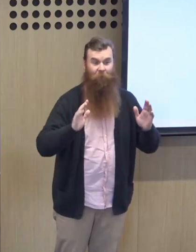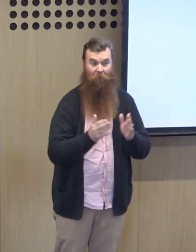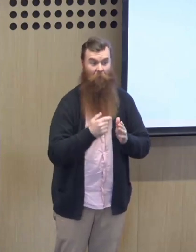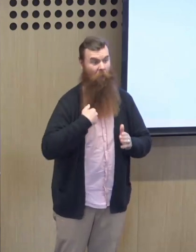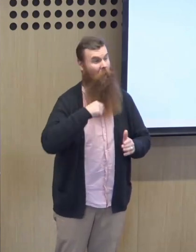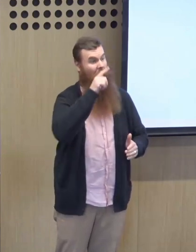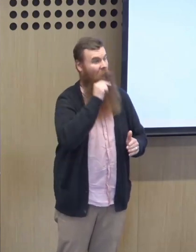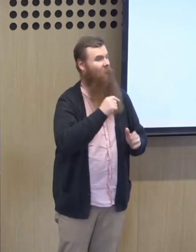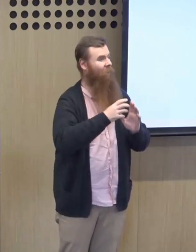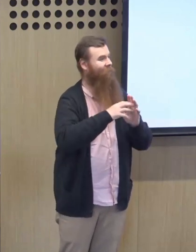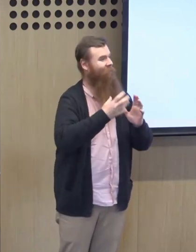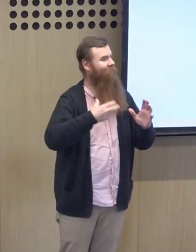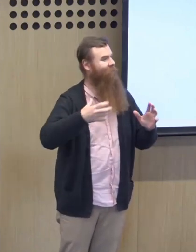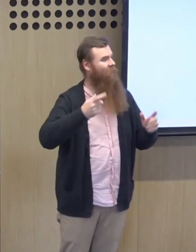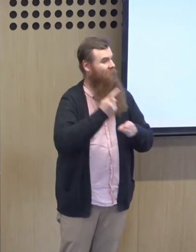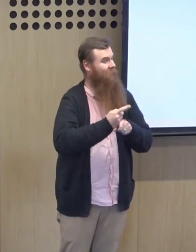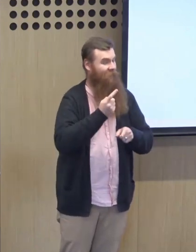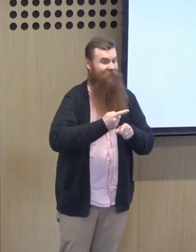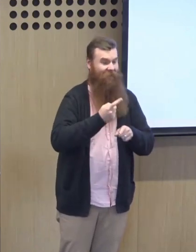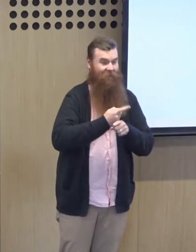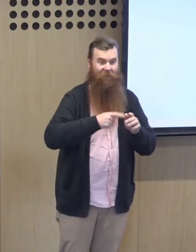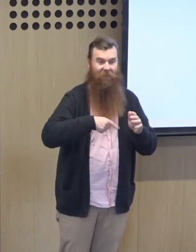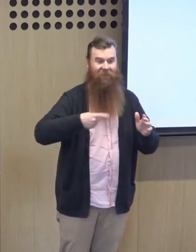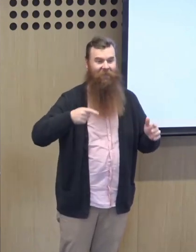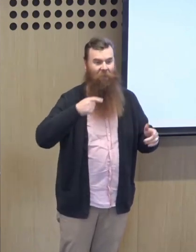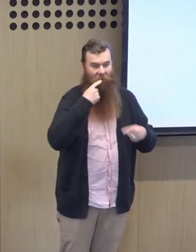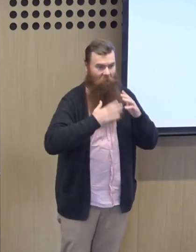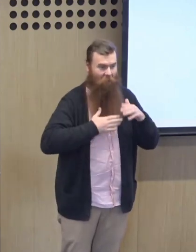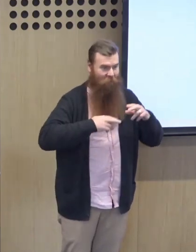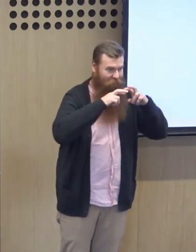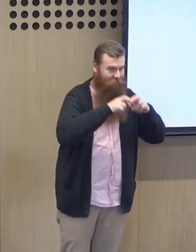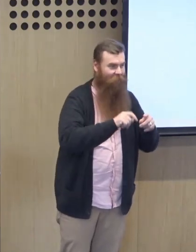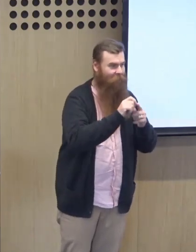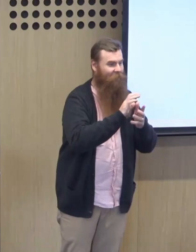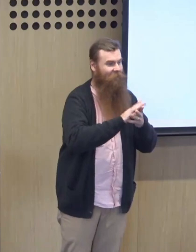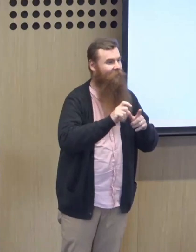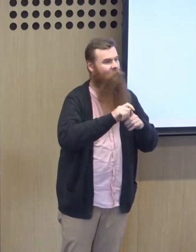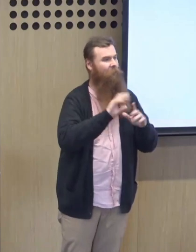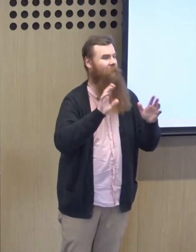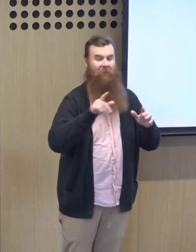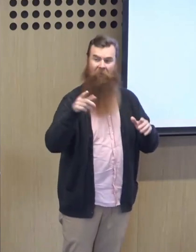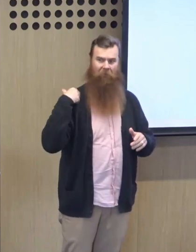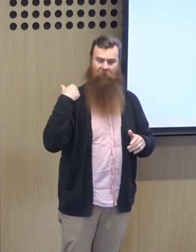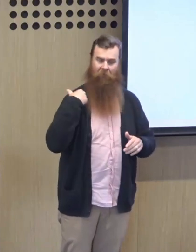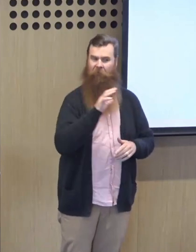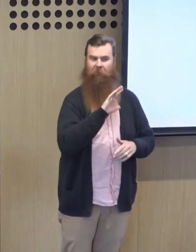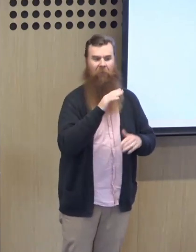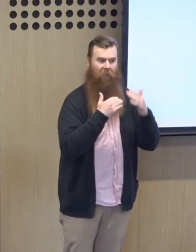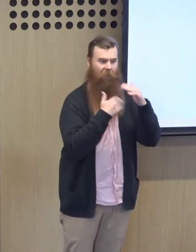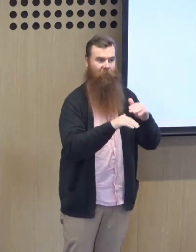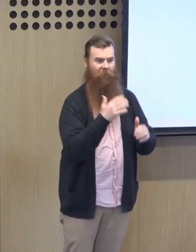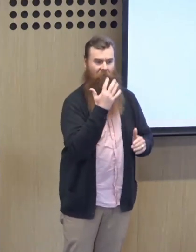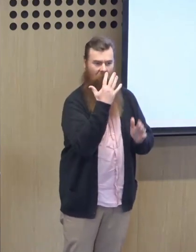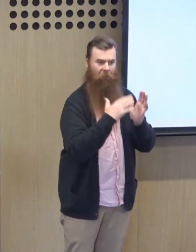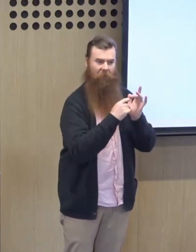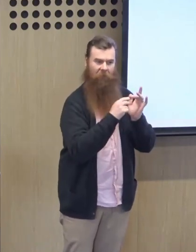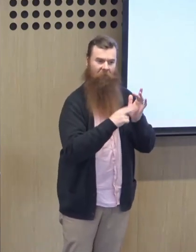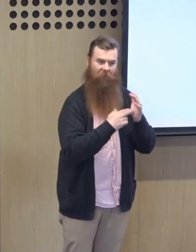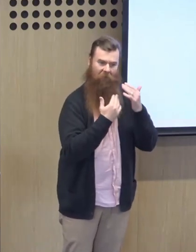inviting me to speak here. understand it's significant. I'd also like to pay respect to the... I've done